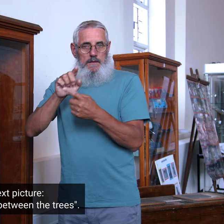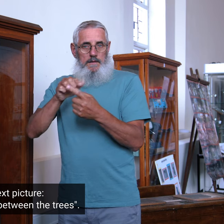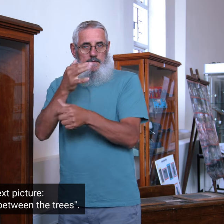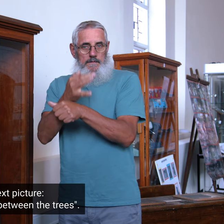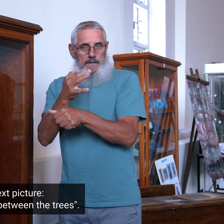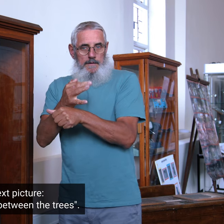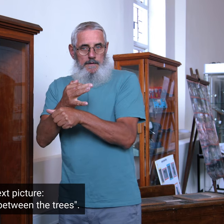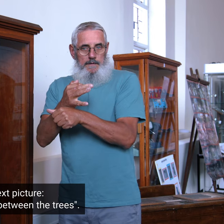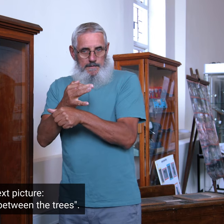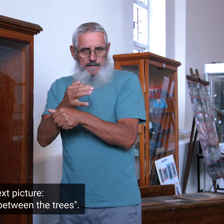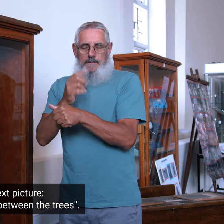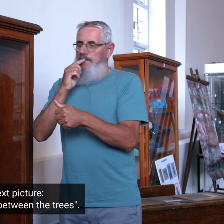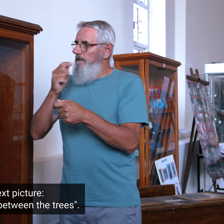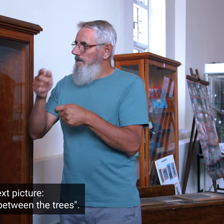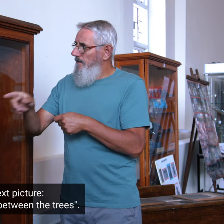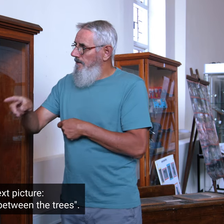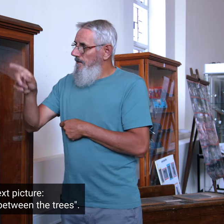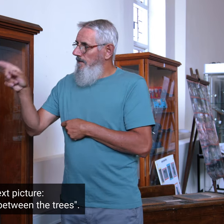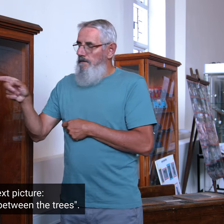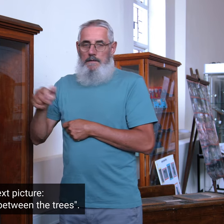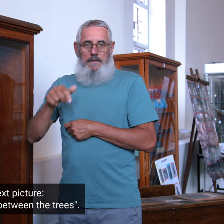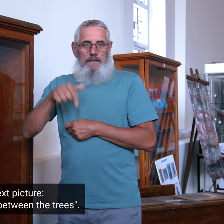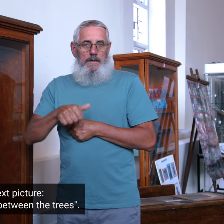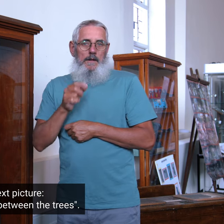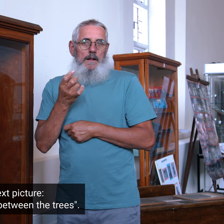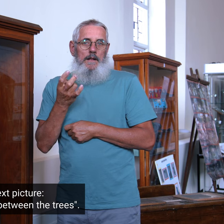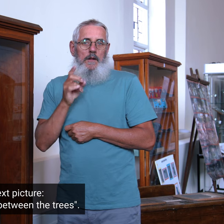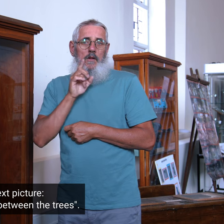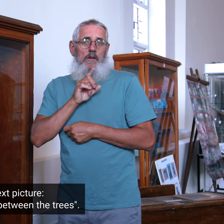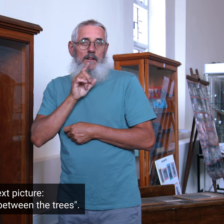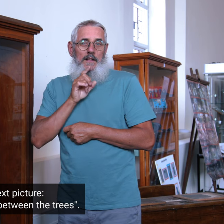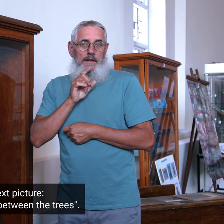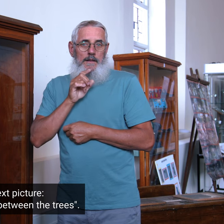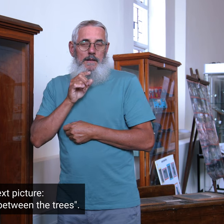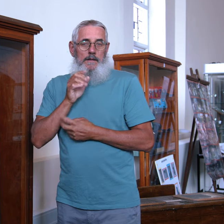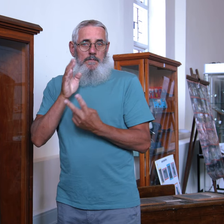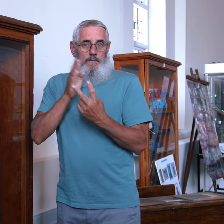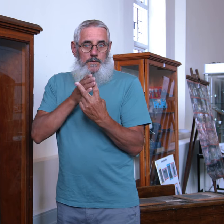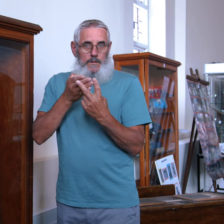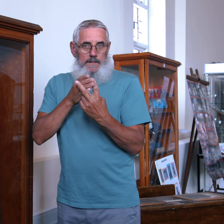In the next picture, The little girl is between the trees.